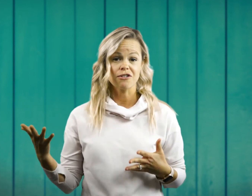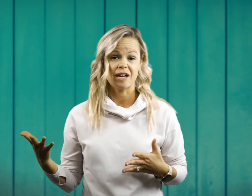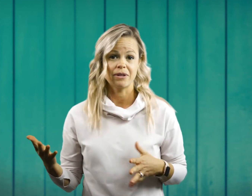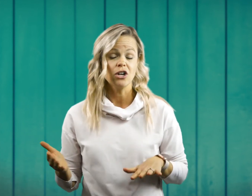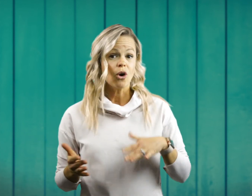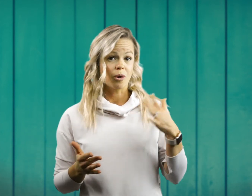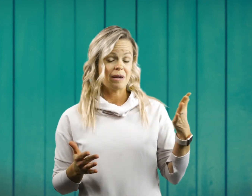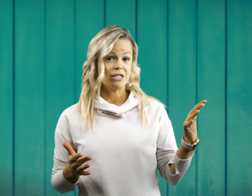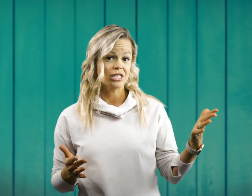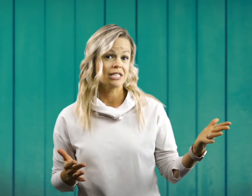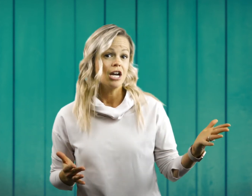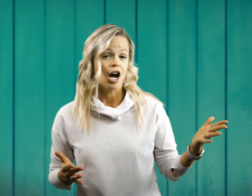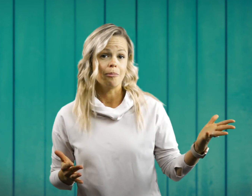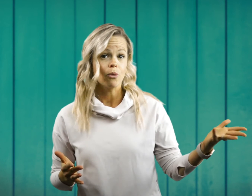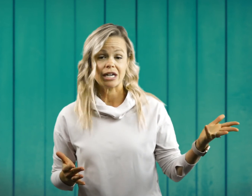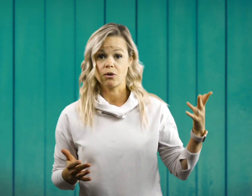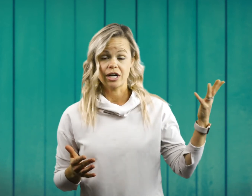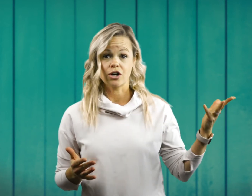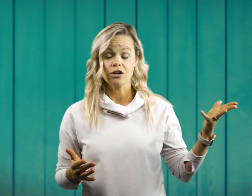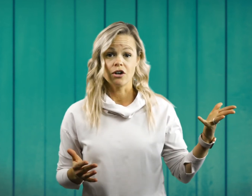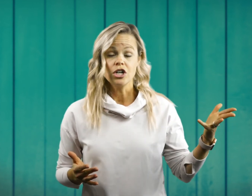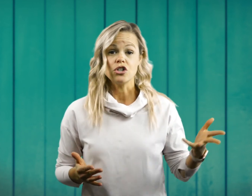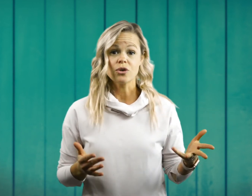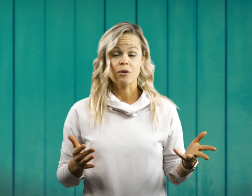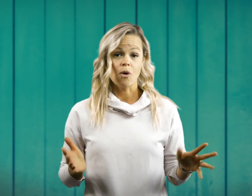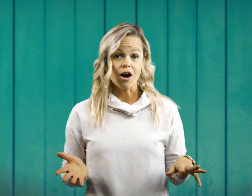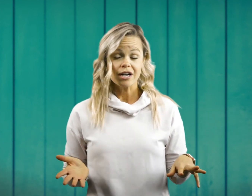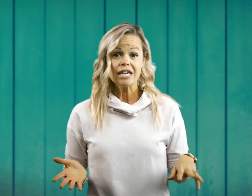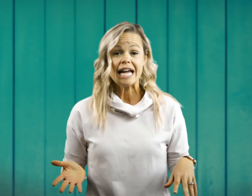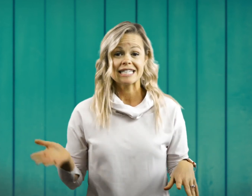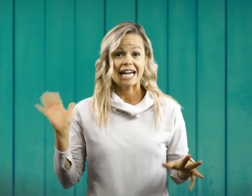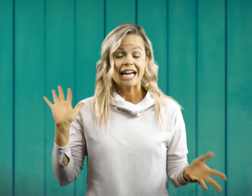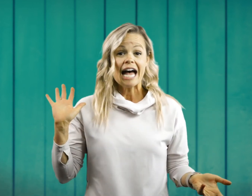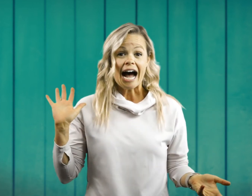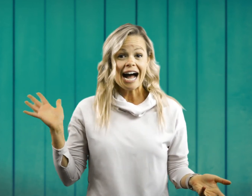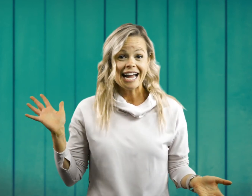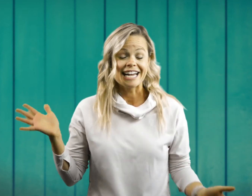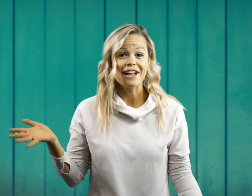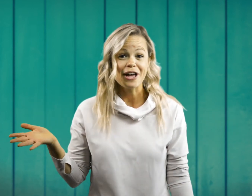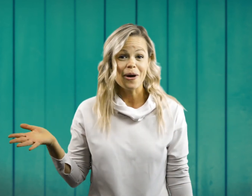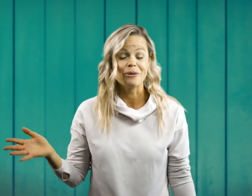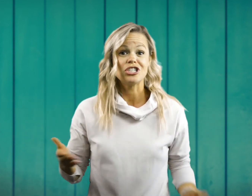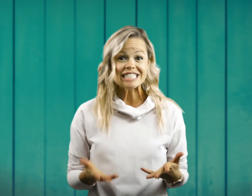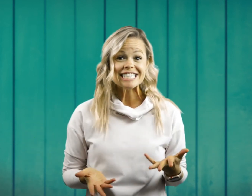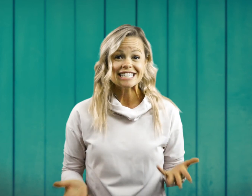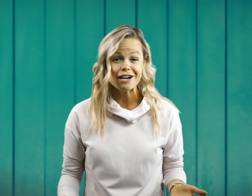family, or maybe just a boy or a girl, you can walk and say, hi, hello, Jesus loves